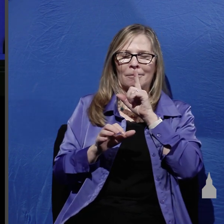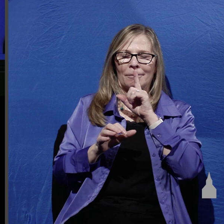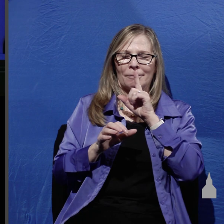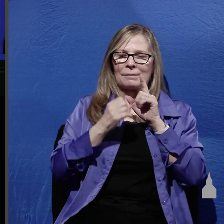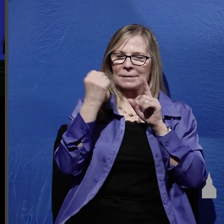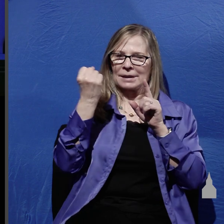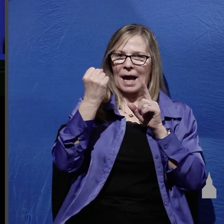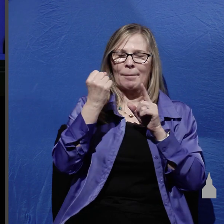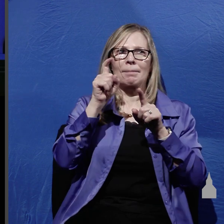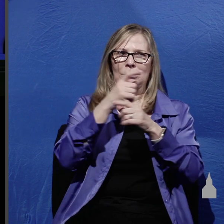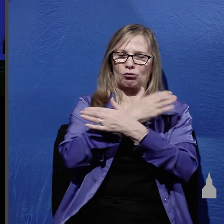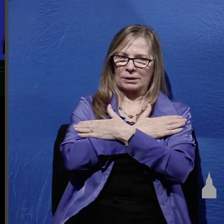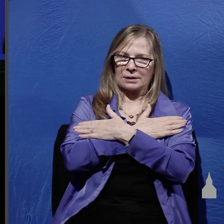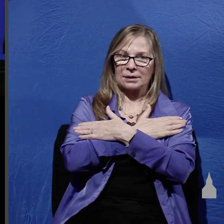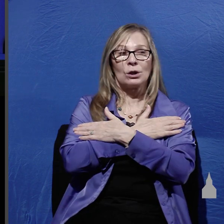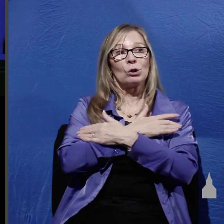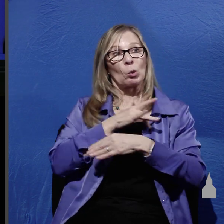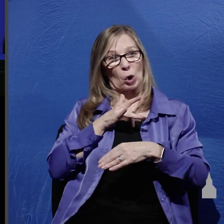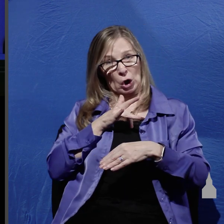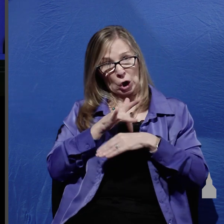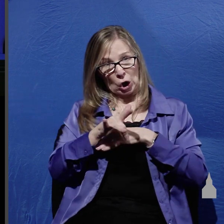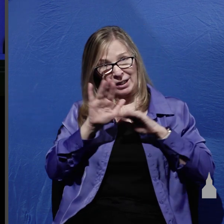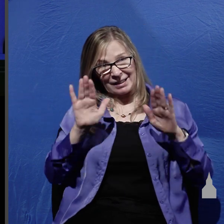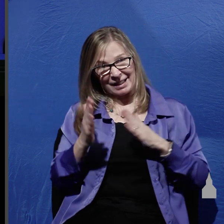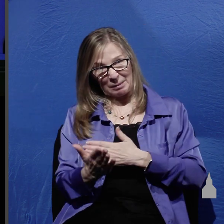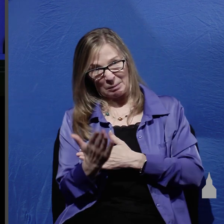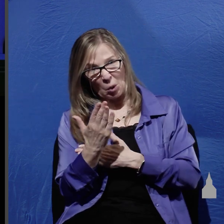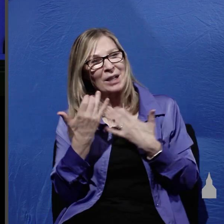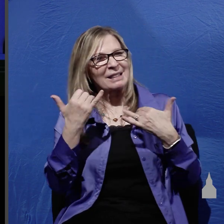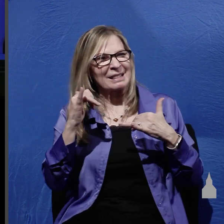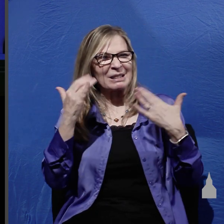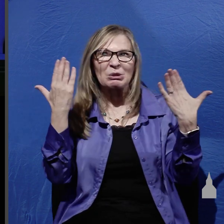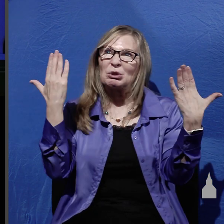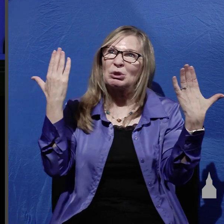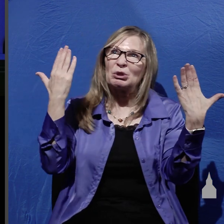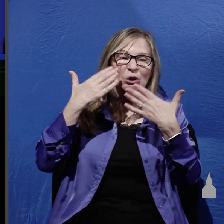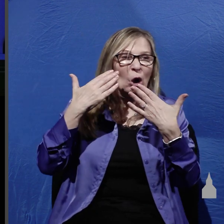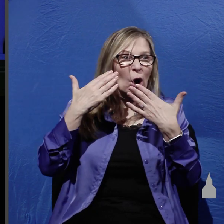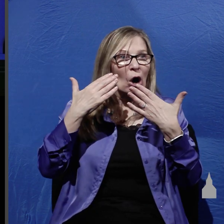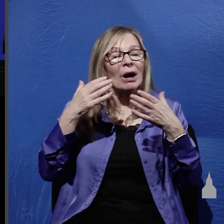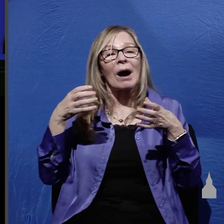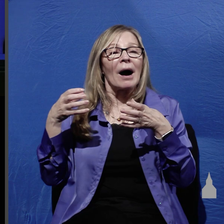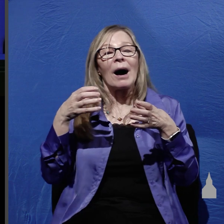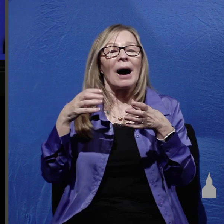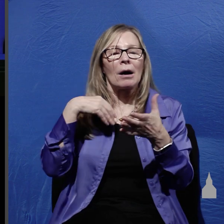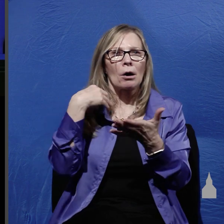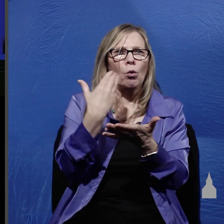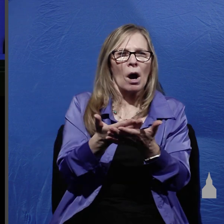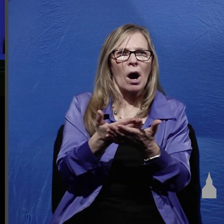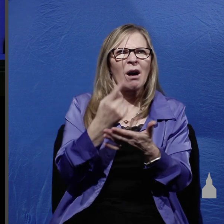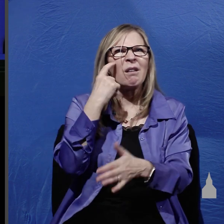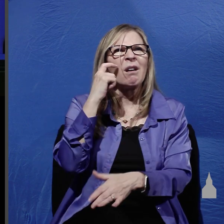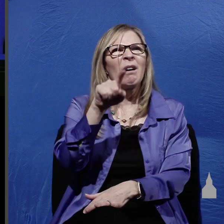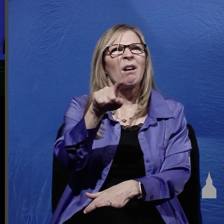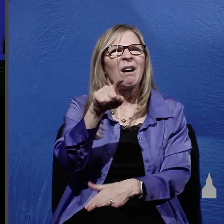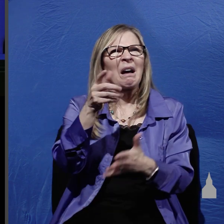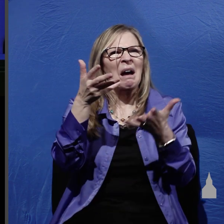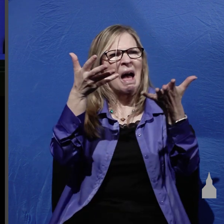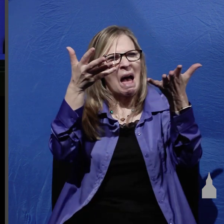so early Sunday morning while it's still dark these women arrive at the tomb only to find that the heavy stone that had been placed at the grave's